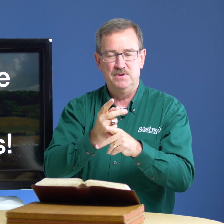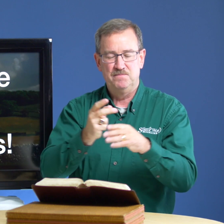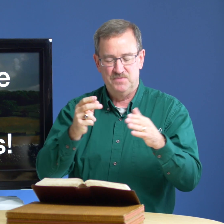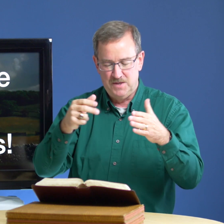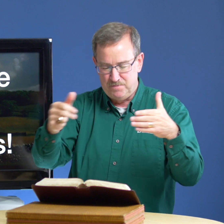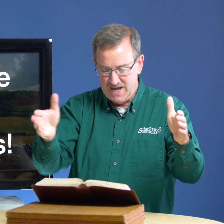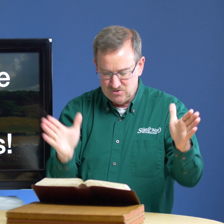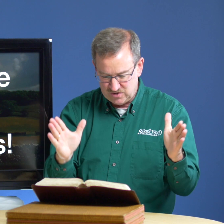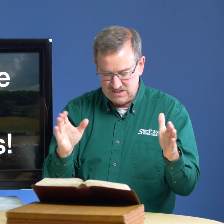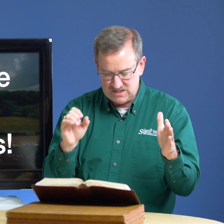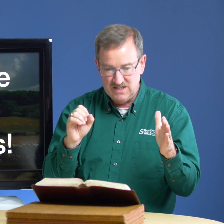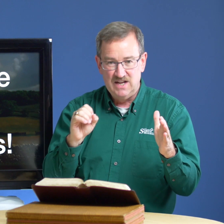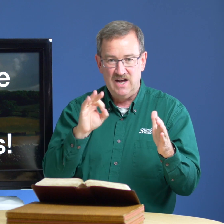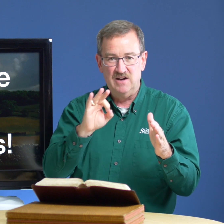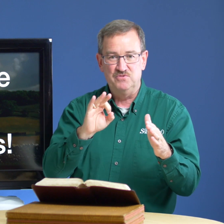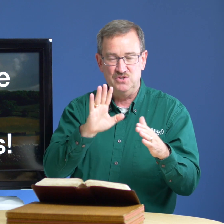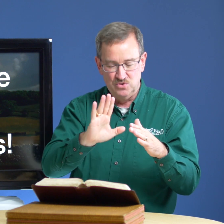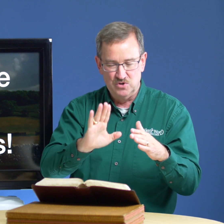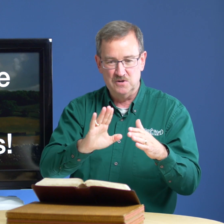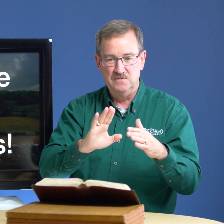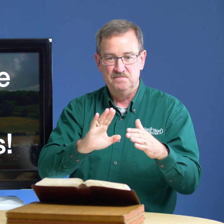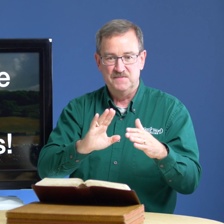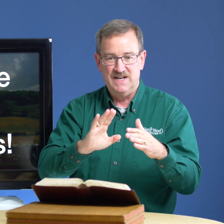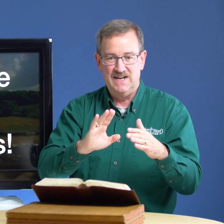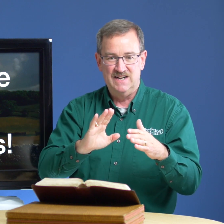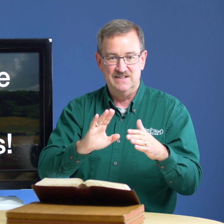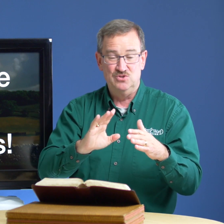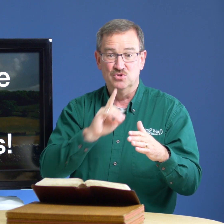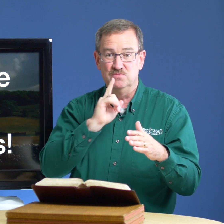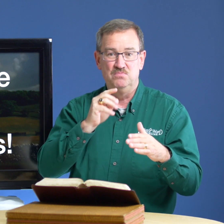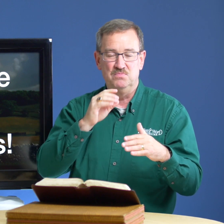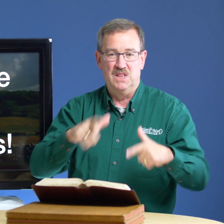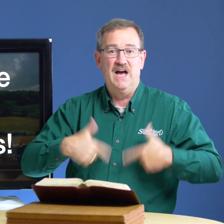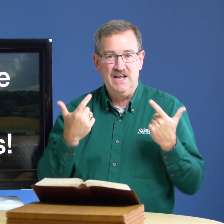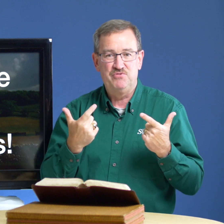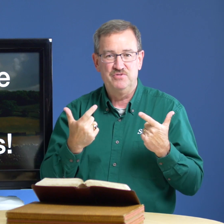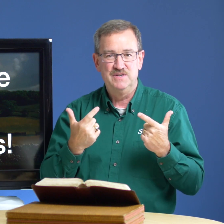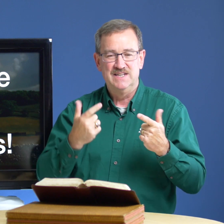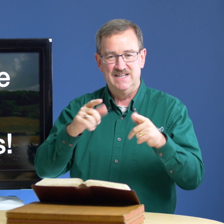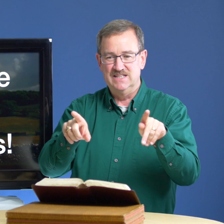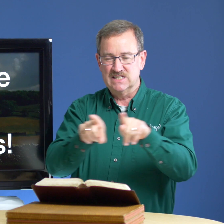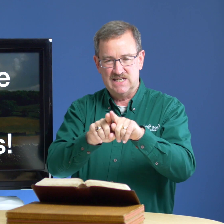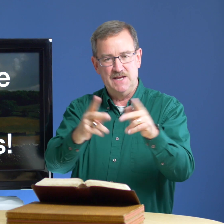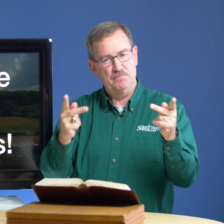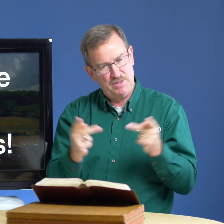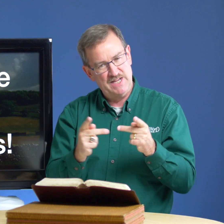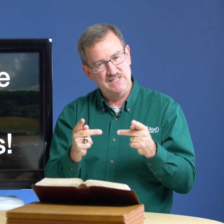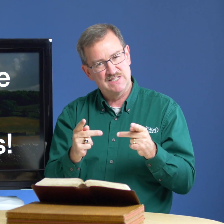the boundaries of your uh your life in the same place